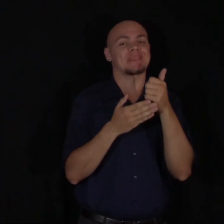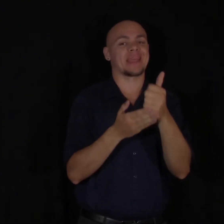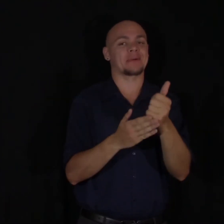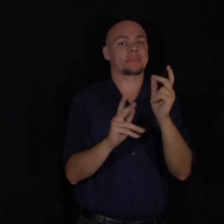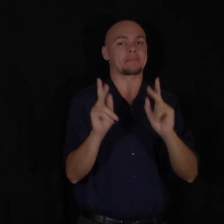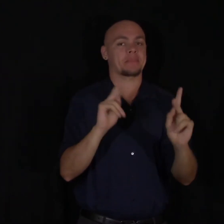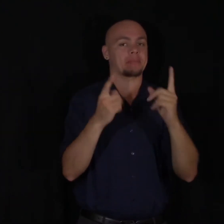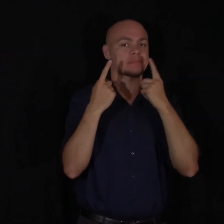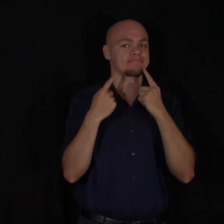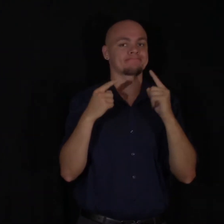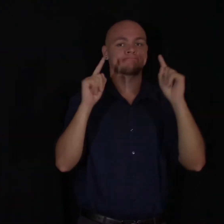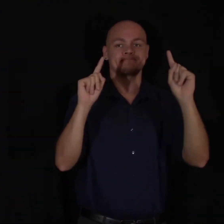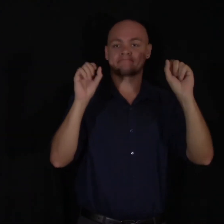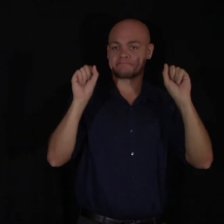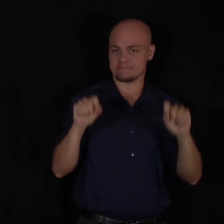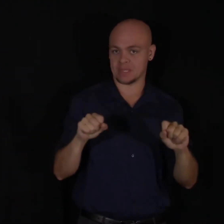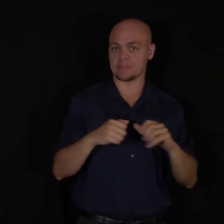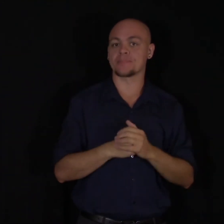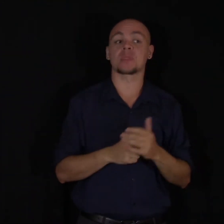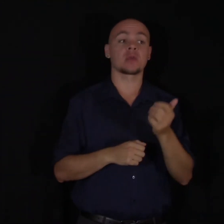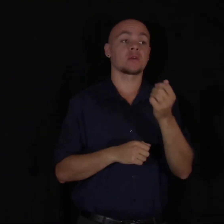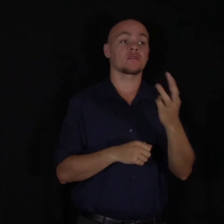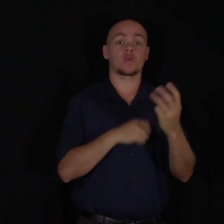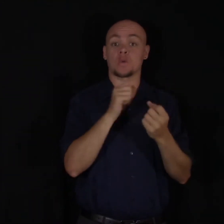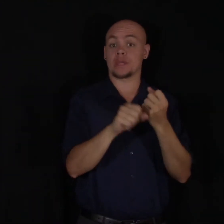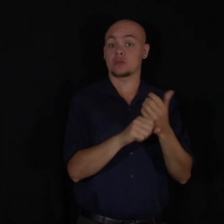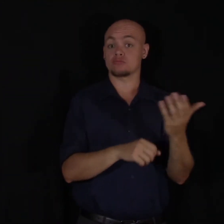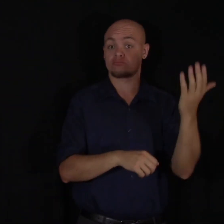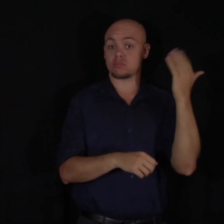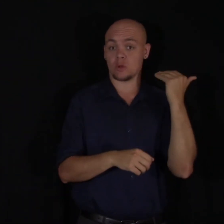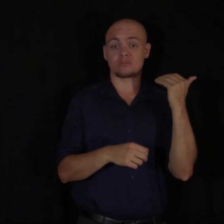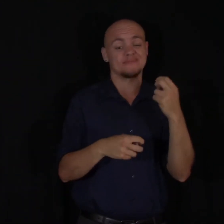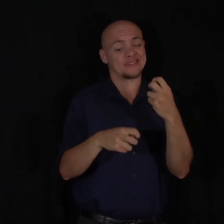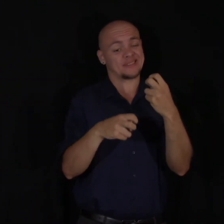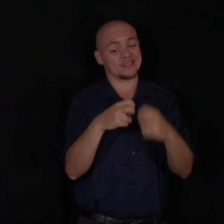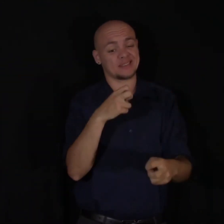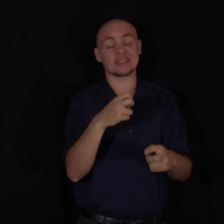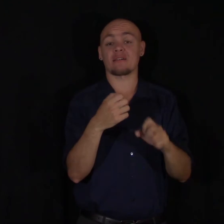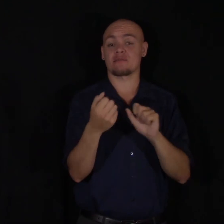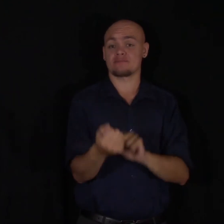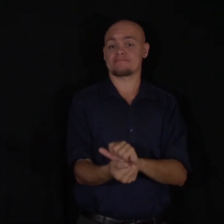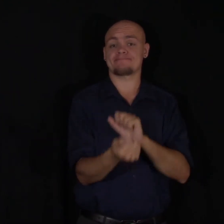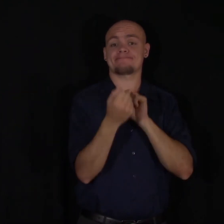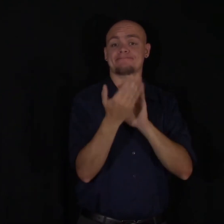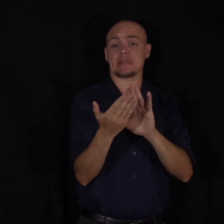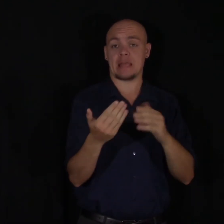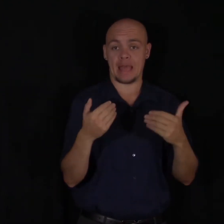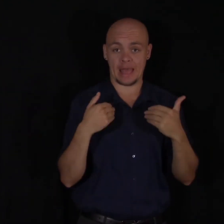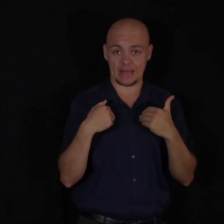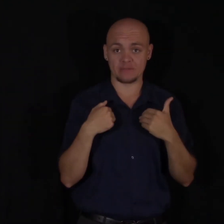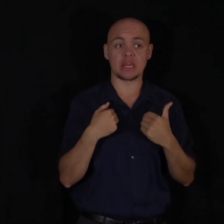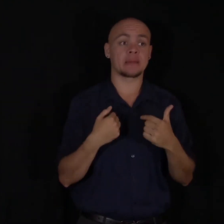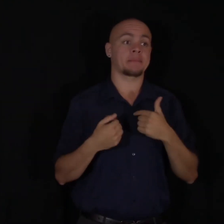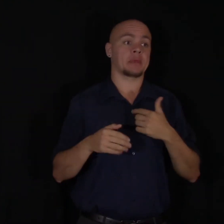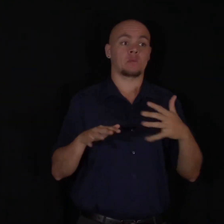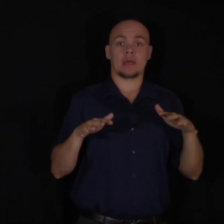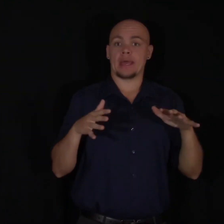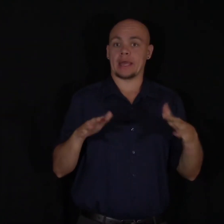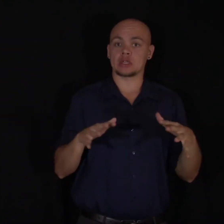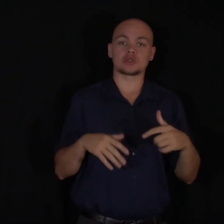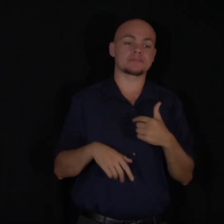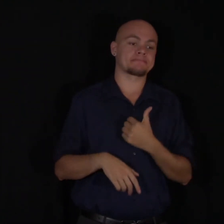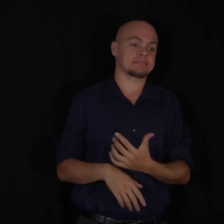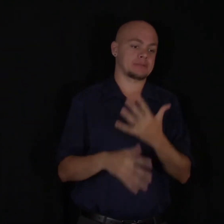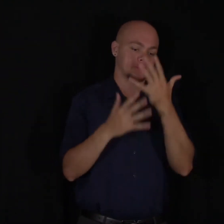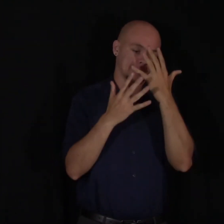A couple years ago, I faced a difficult time, like many of us here have. I was anxious, I was sad,